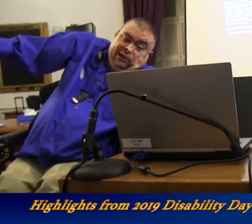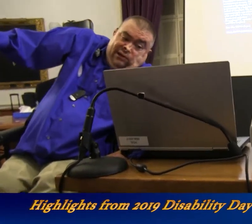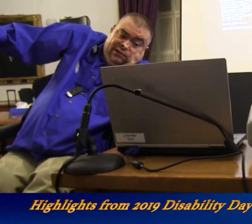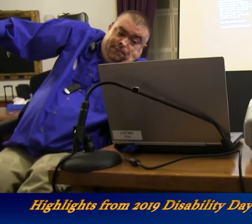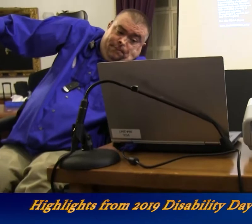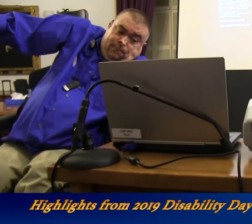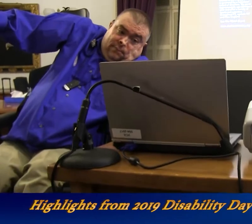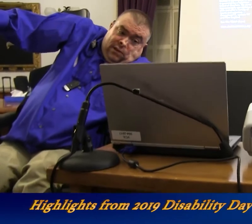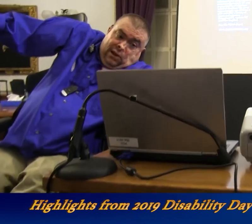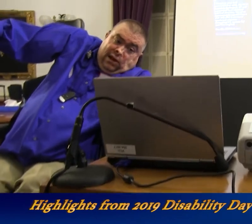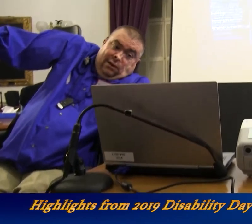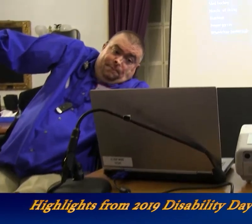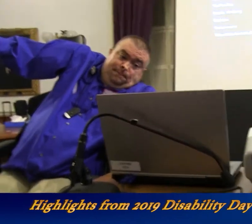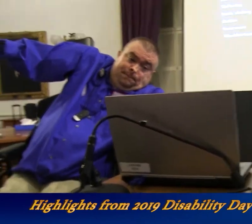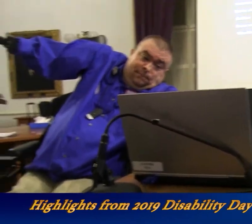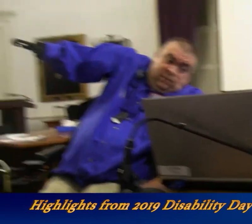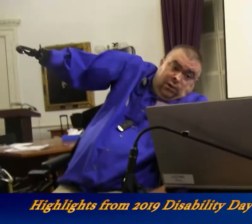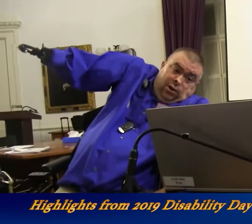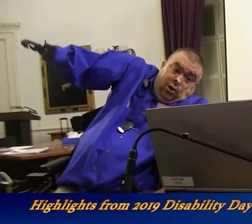disabilities.